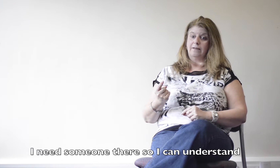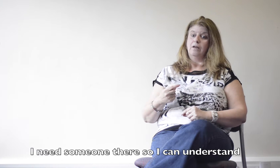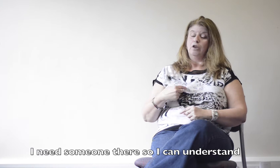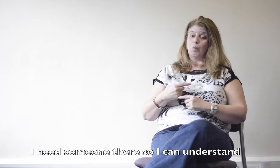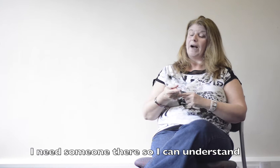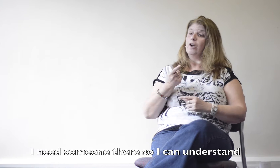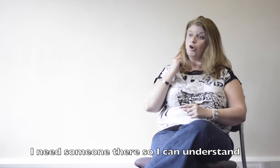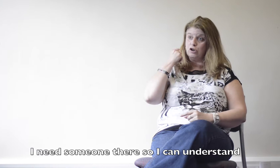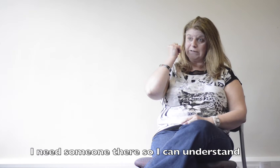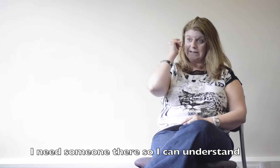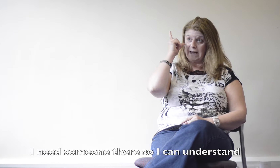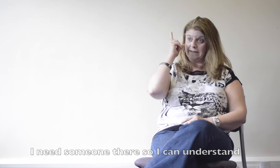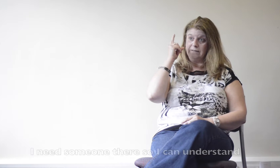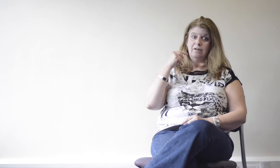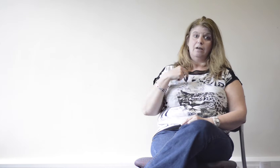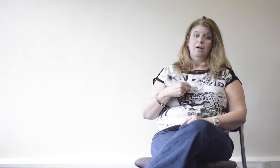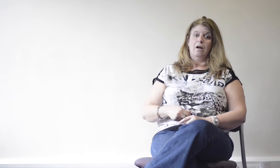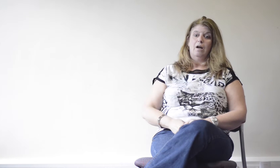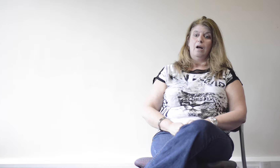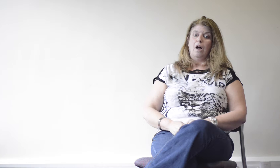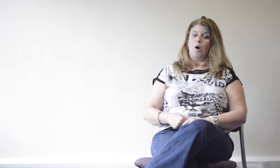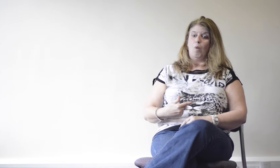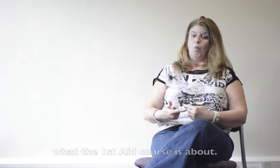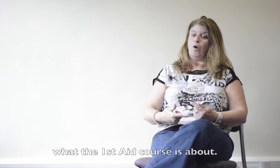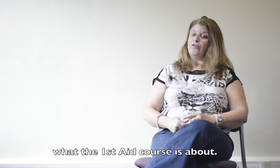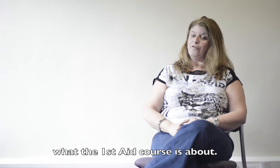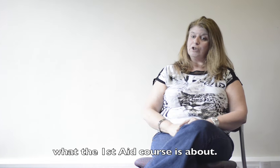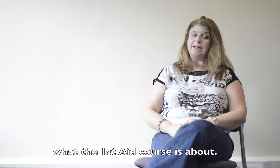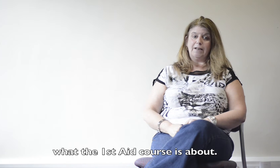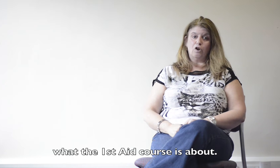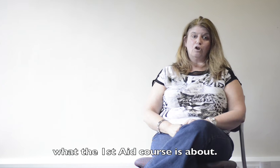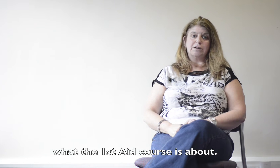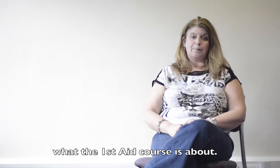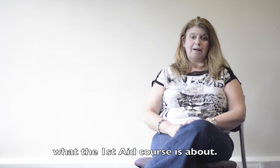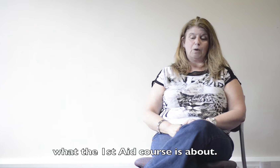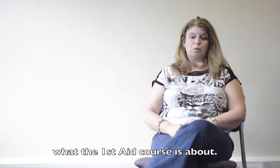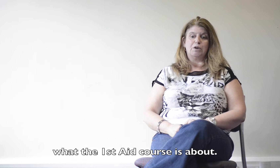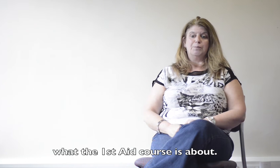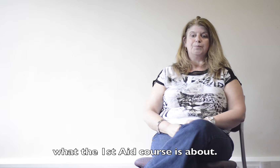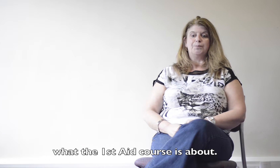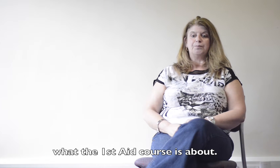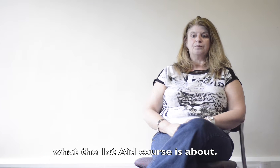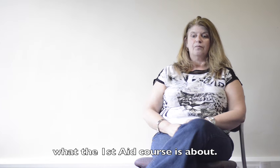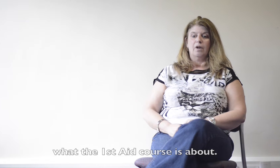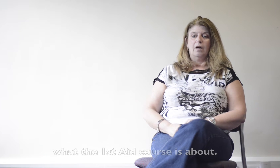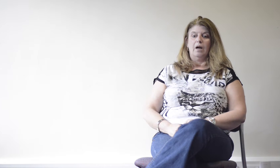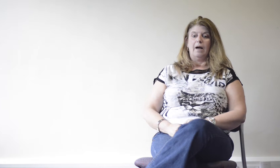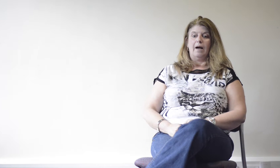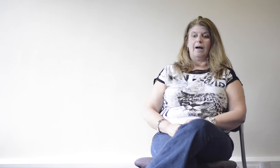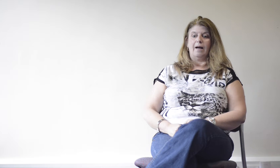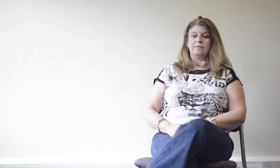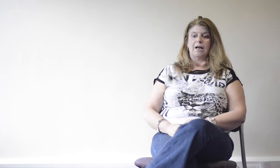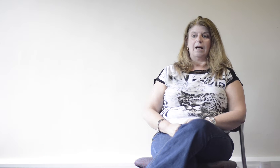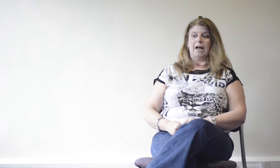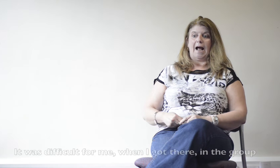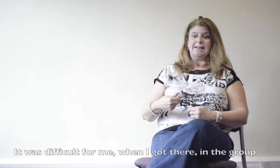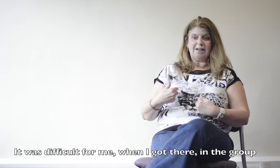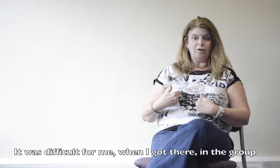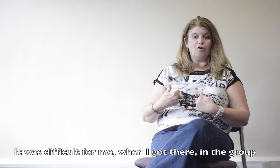so I can understand what the first aid court is about. And it's difficult